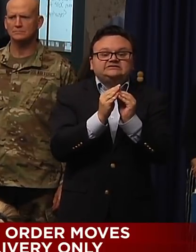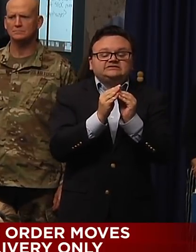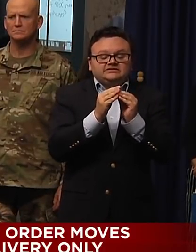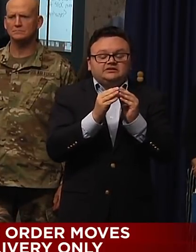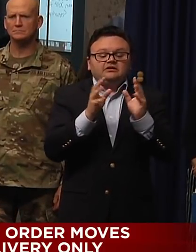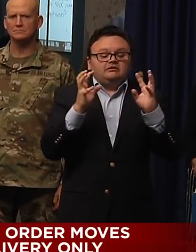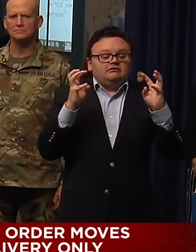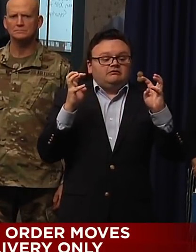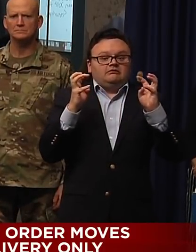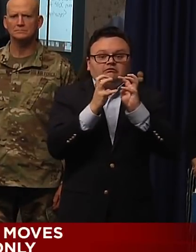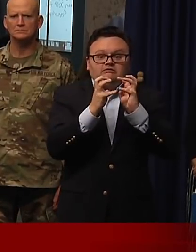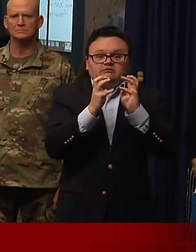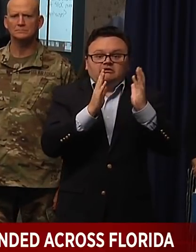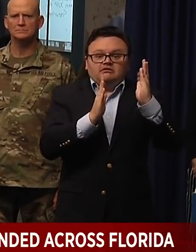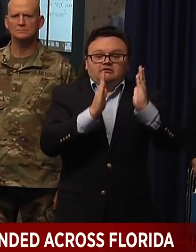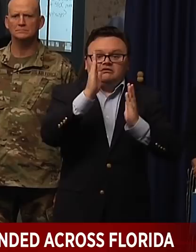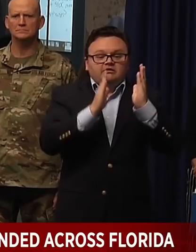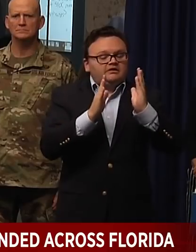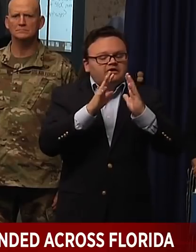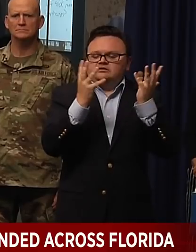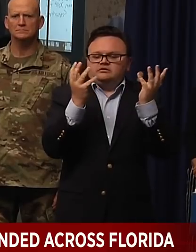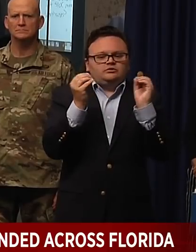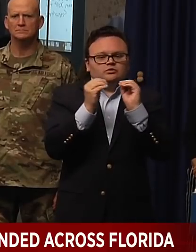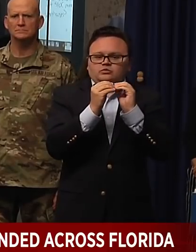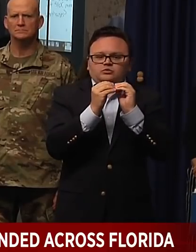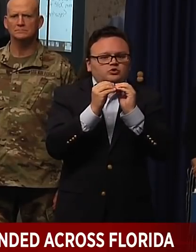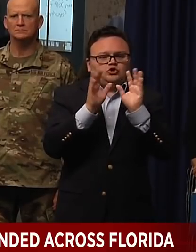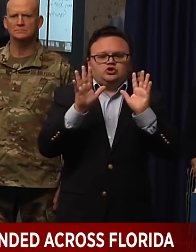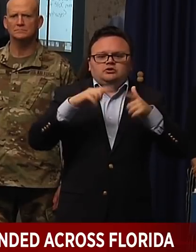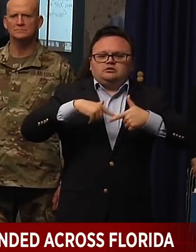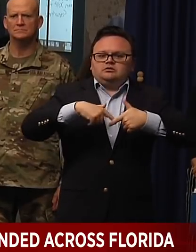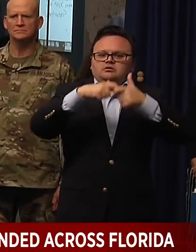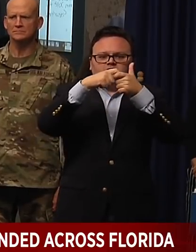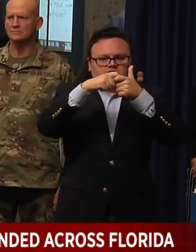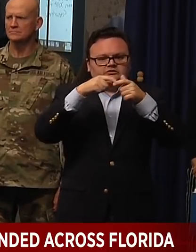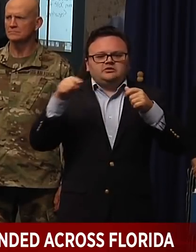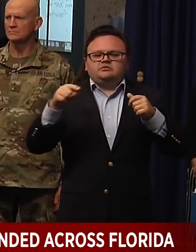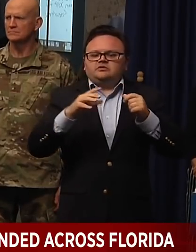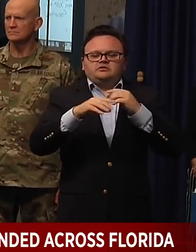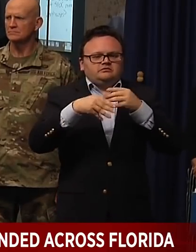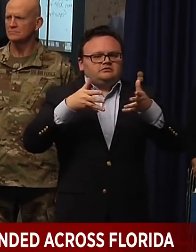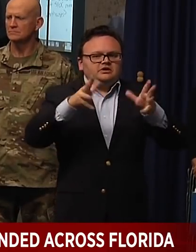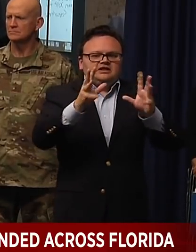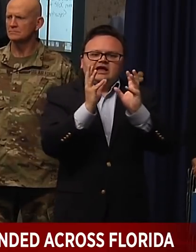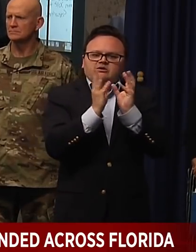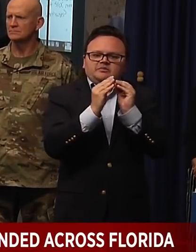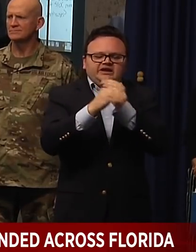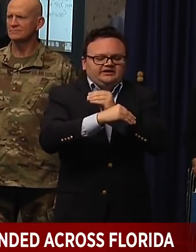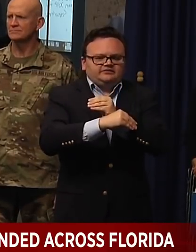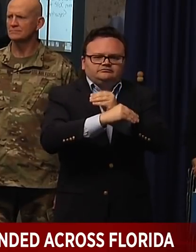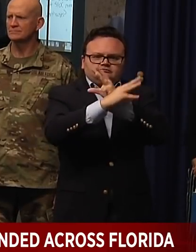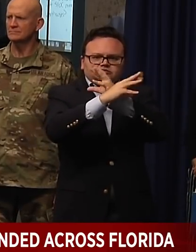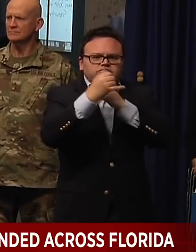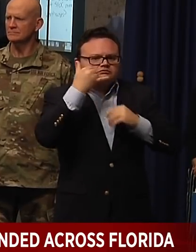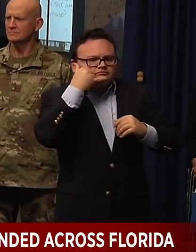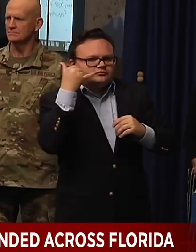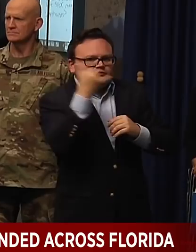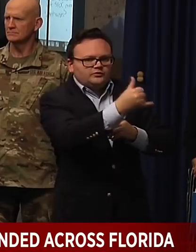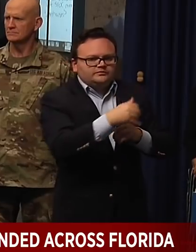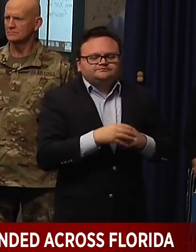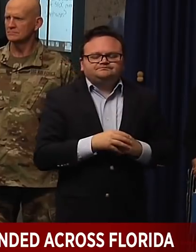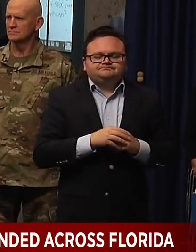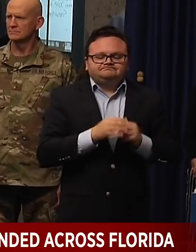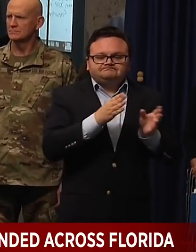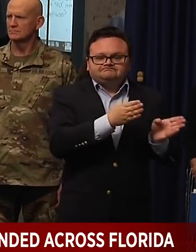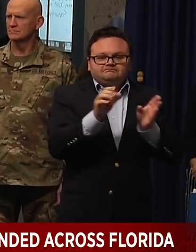I'm also working on a plan. As many of you know, we did the virtual semester for the universities. And the